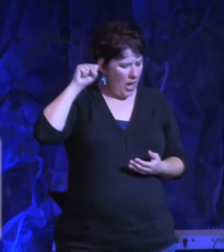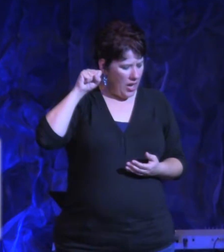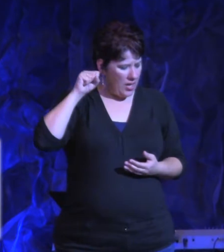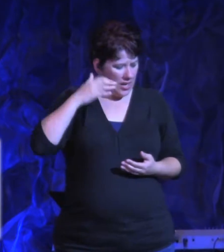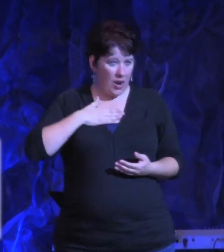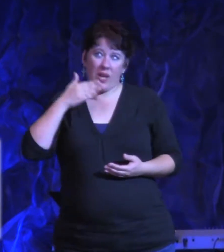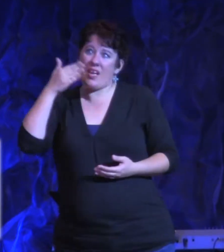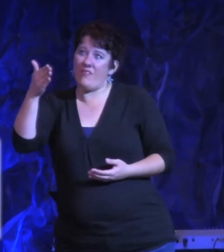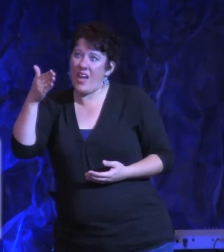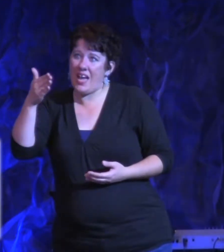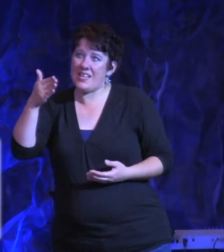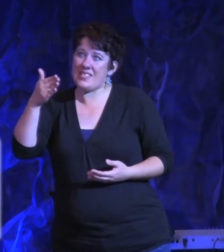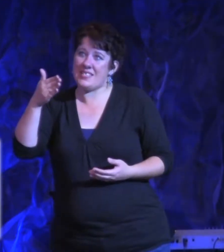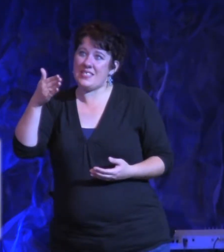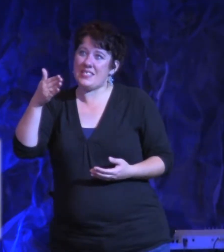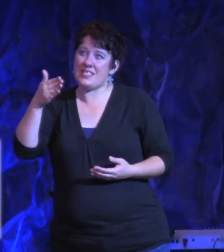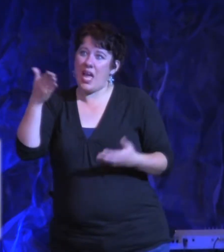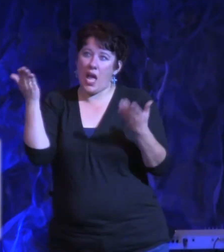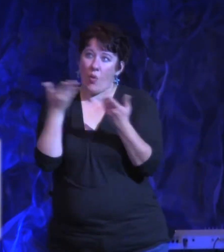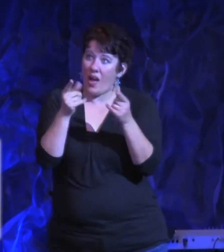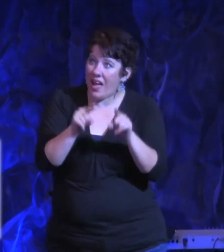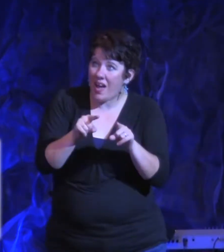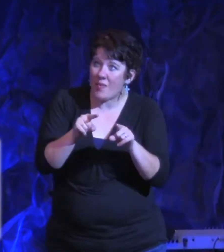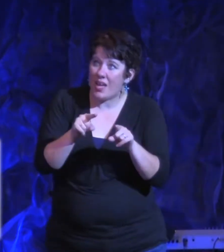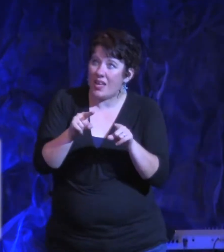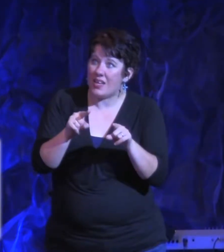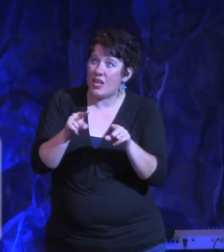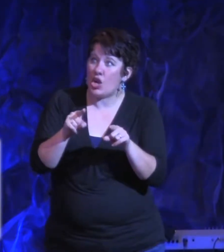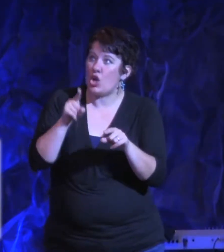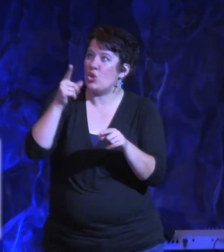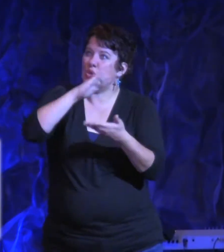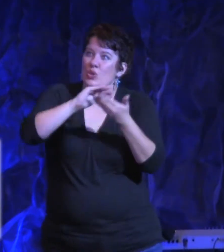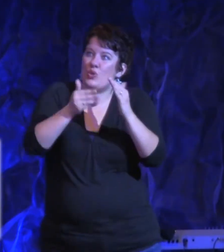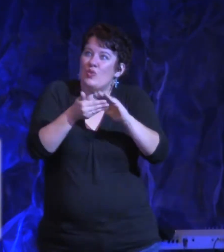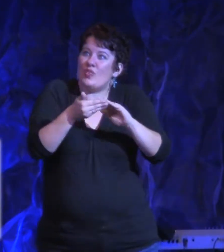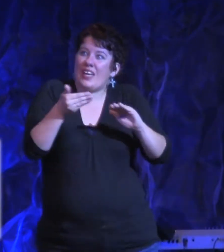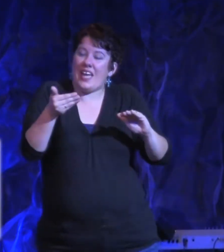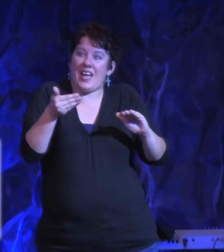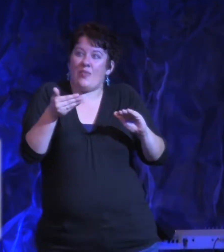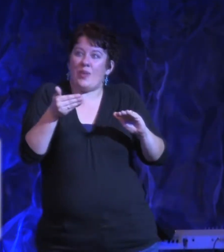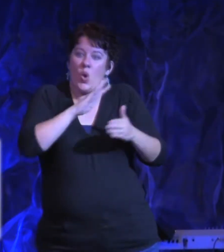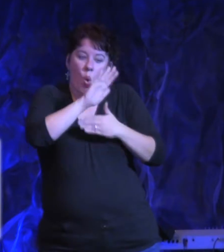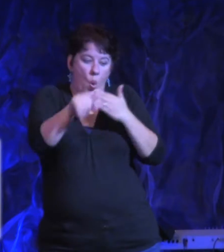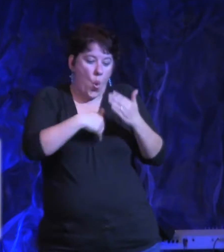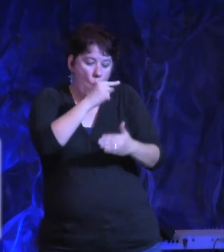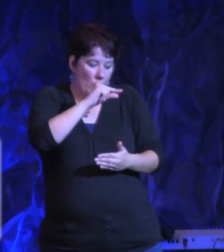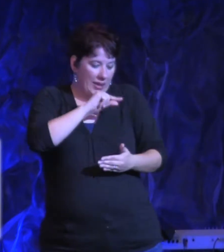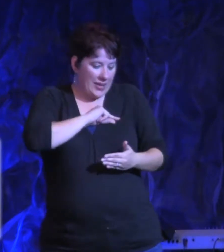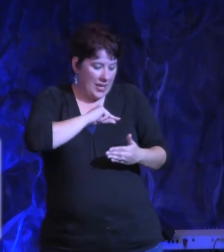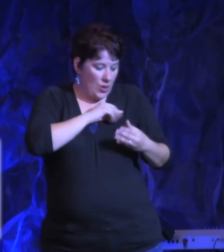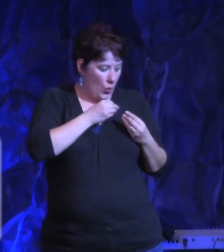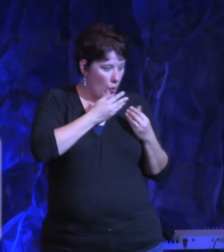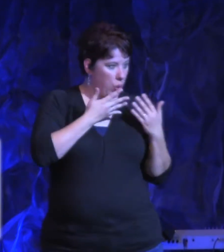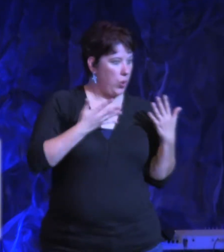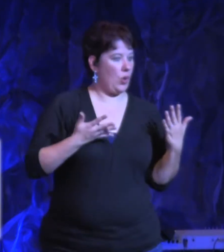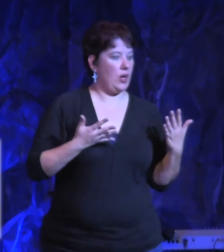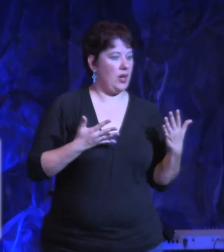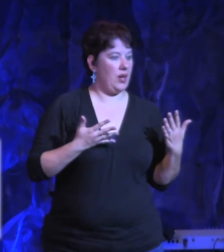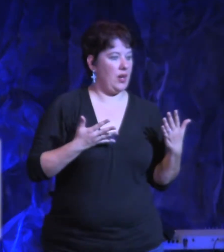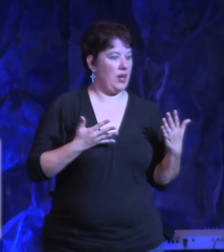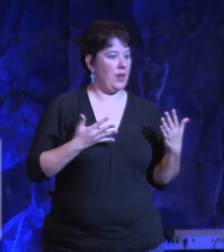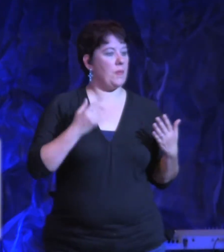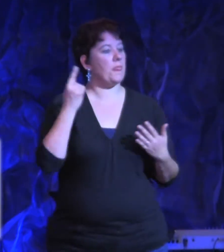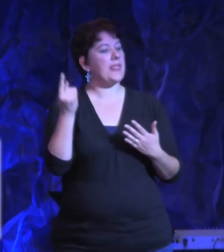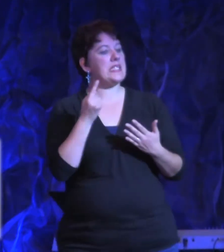forgave me. All my guilt is gone. Now, something supernatural happens when we open up and take full responsibility